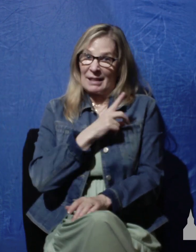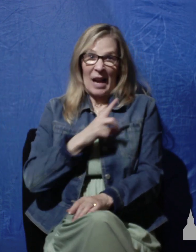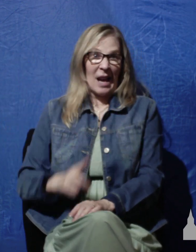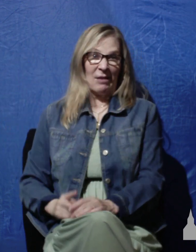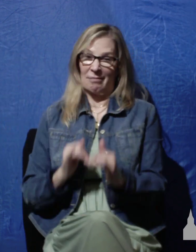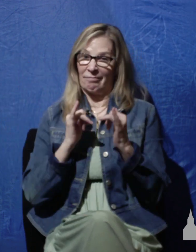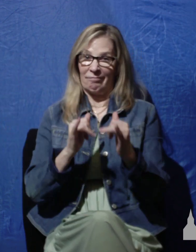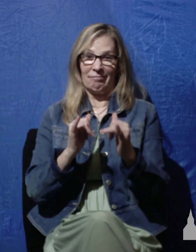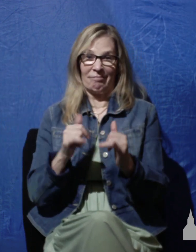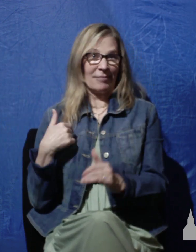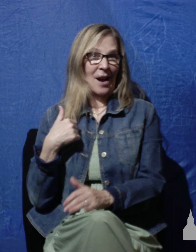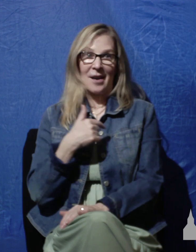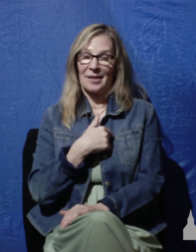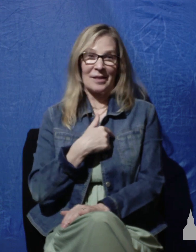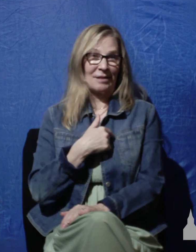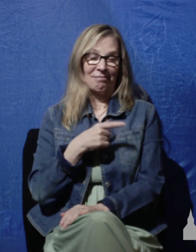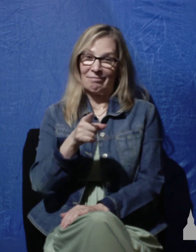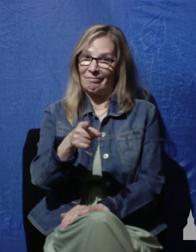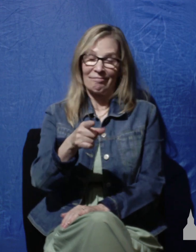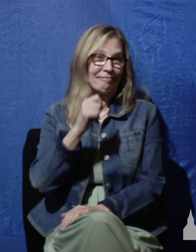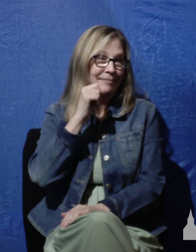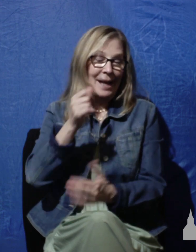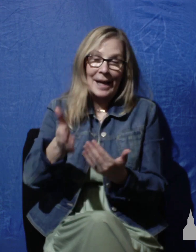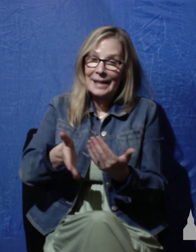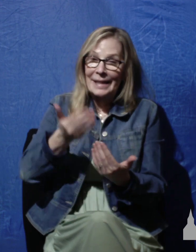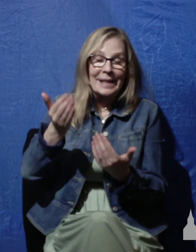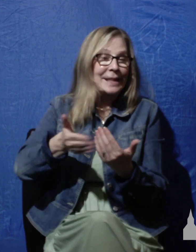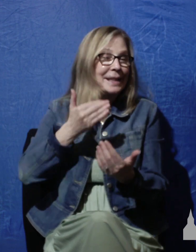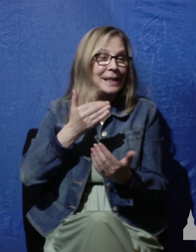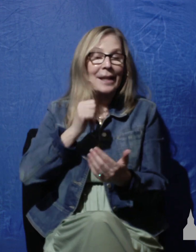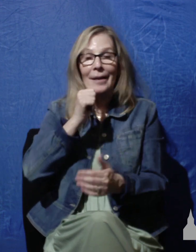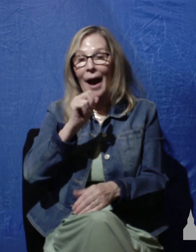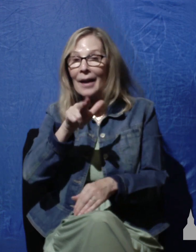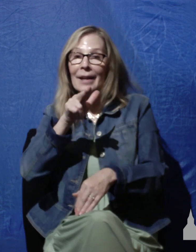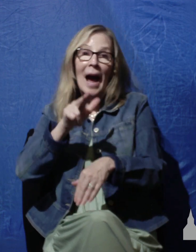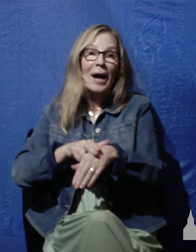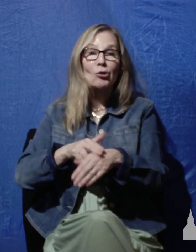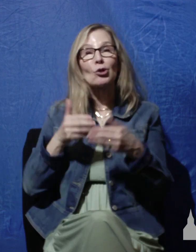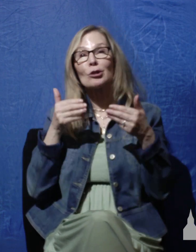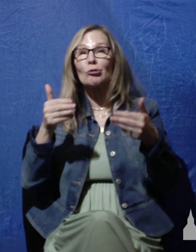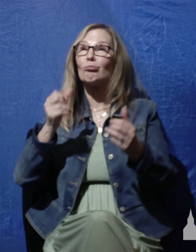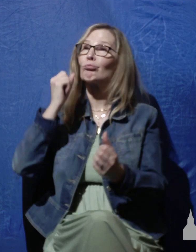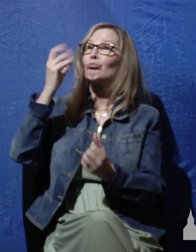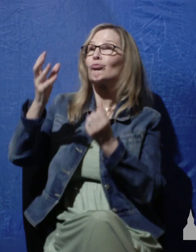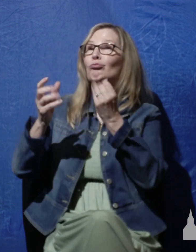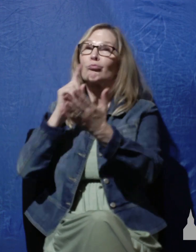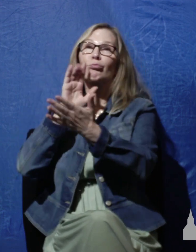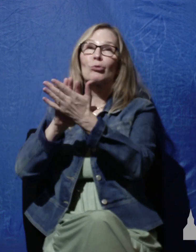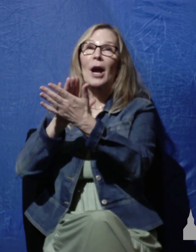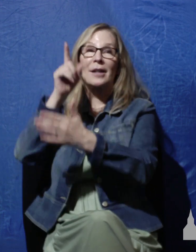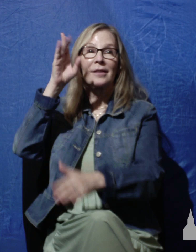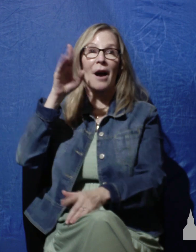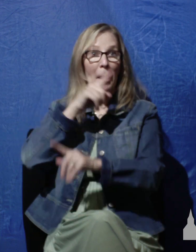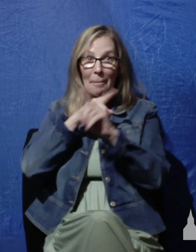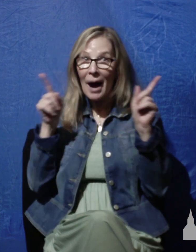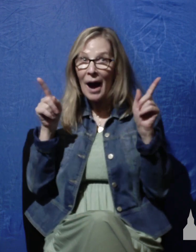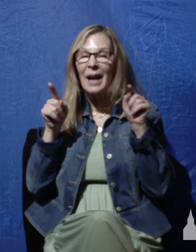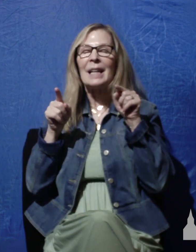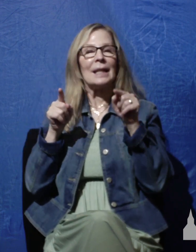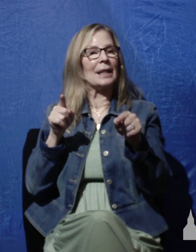someone who didn't find it easy, who didn't find it natural to praise God, but he did it anyway. He didn't have